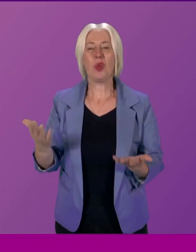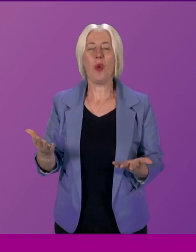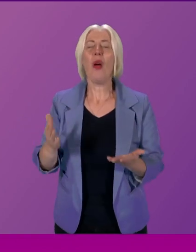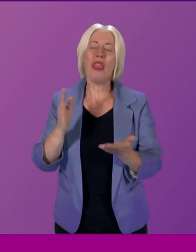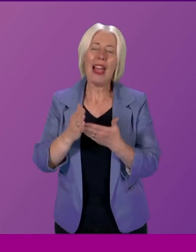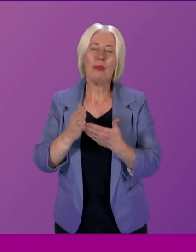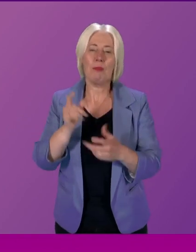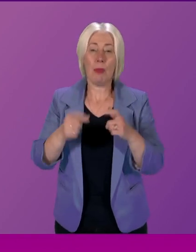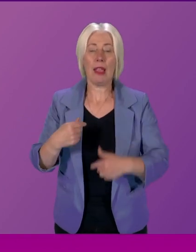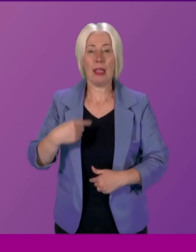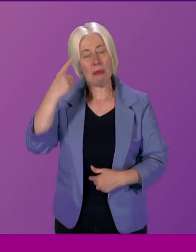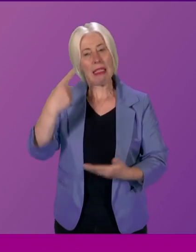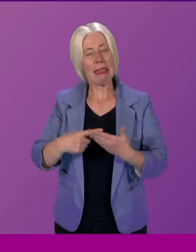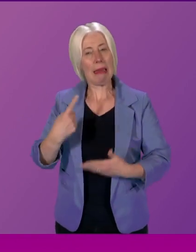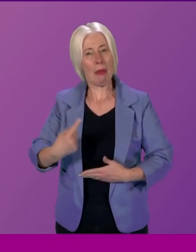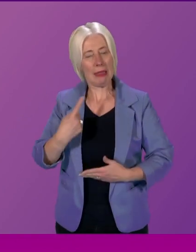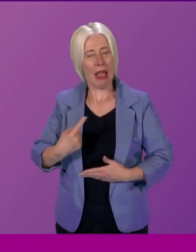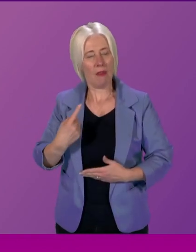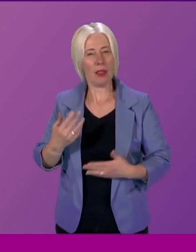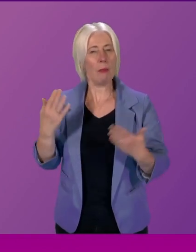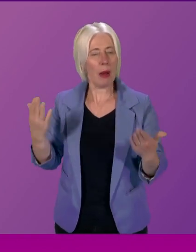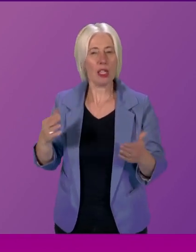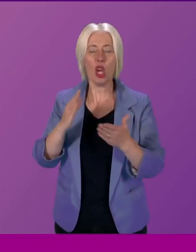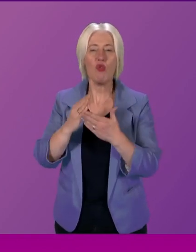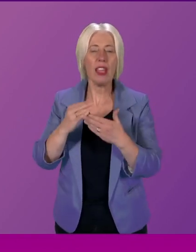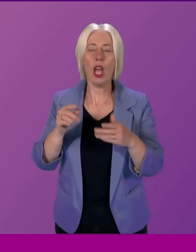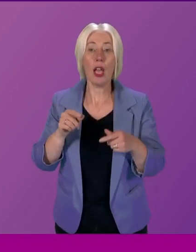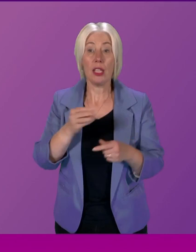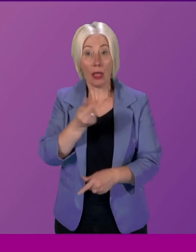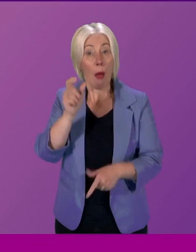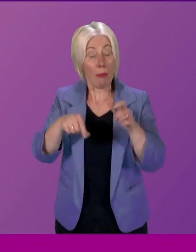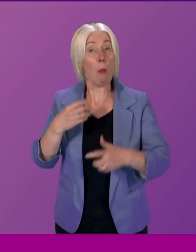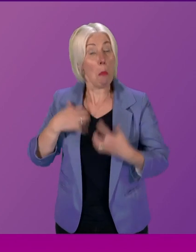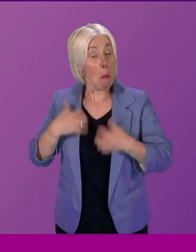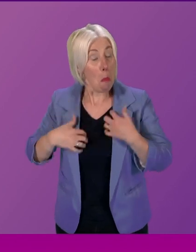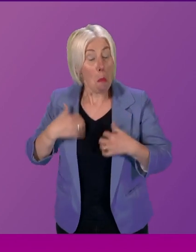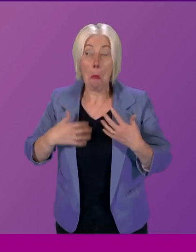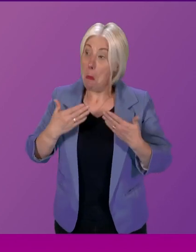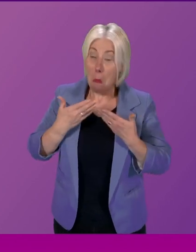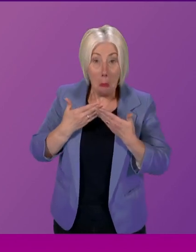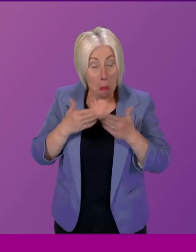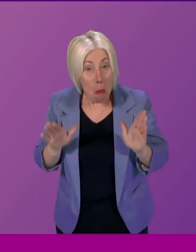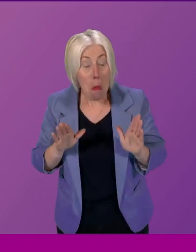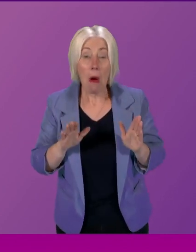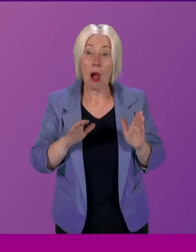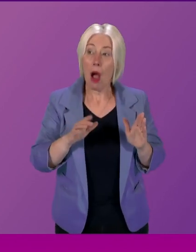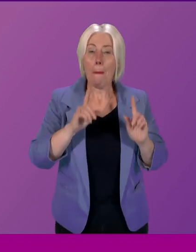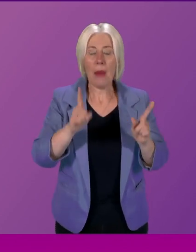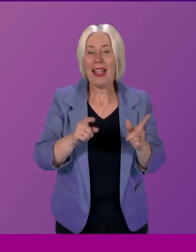general thrust, I think, of this debate. It's about widening it beyond those that are really interested in modern studies.